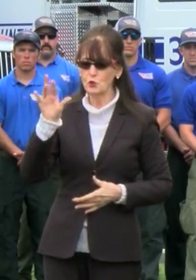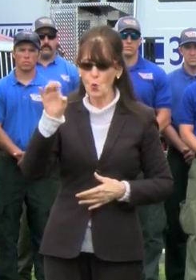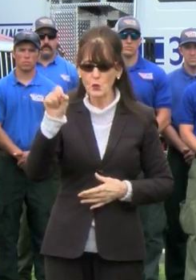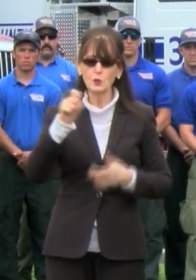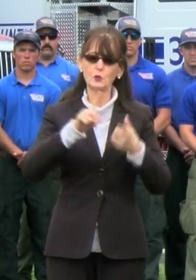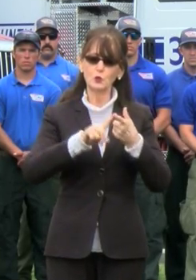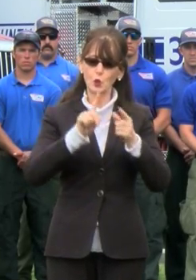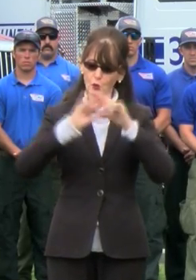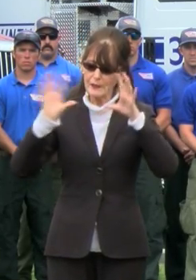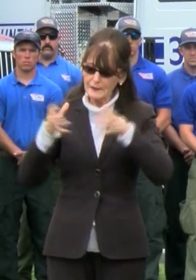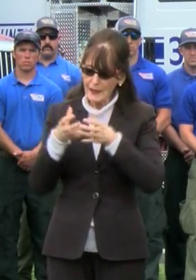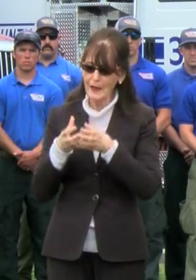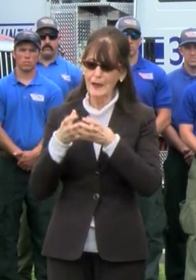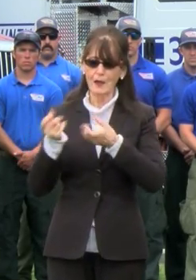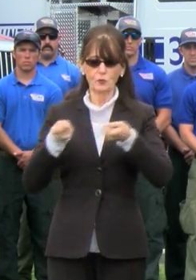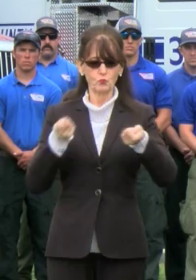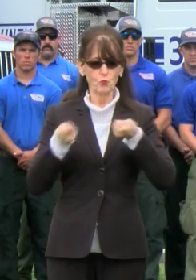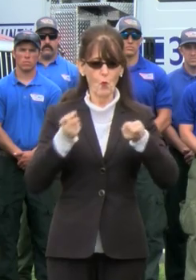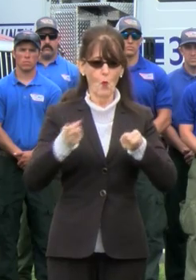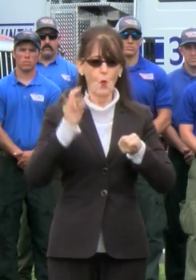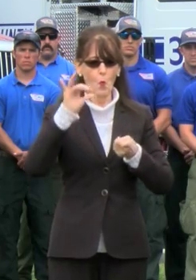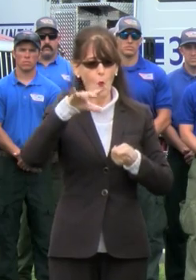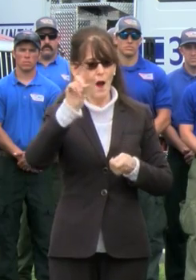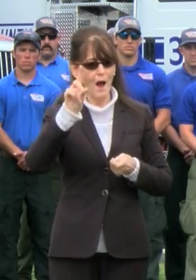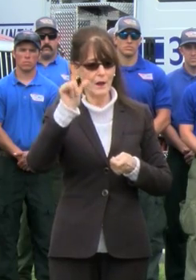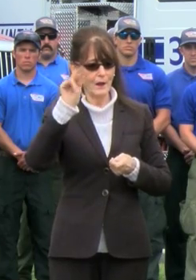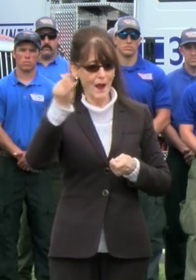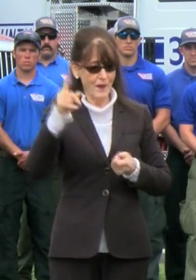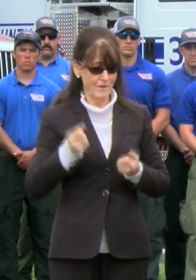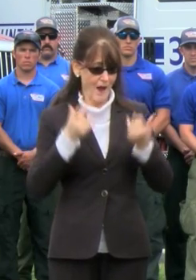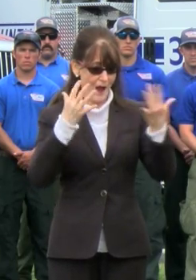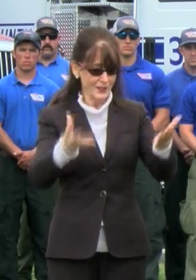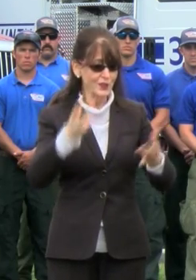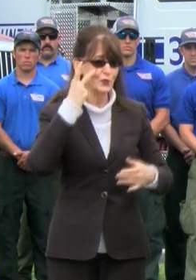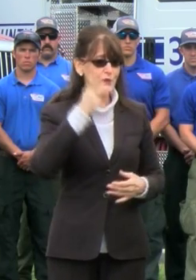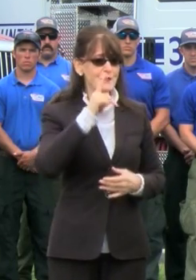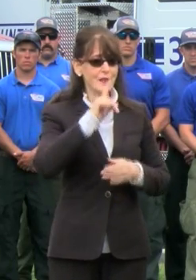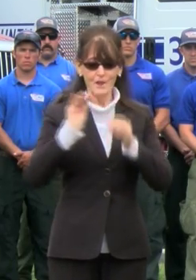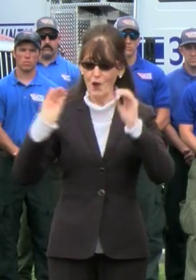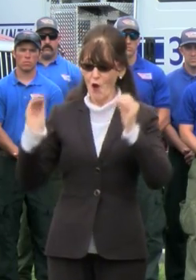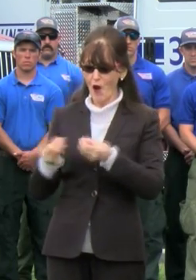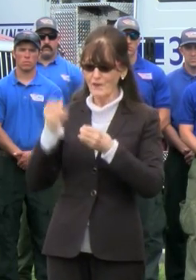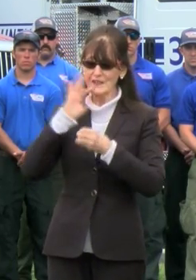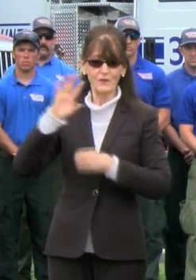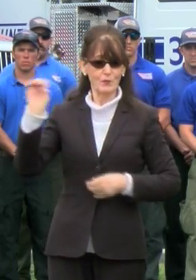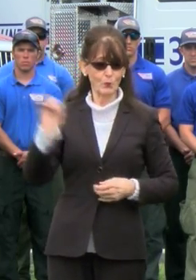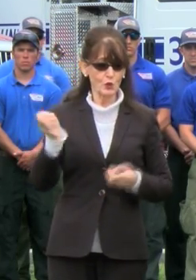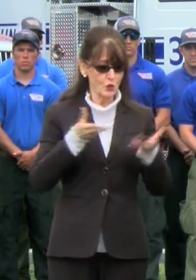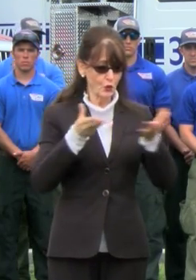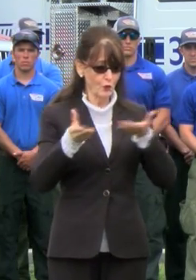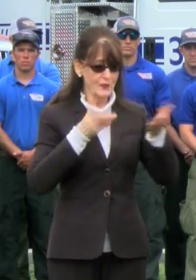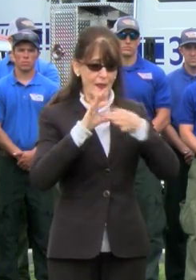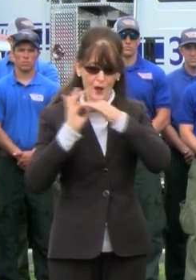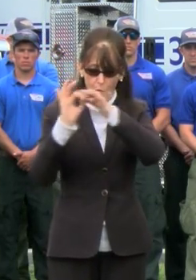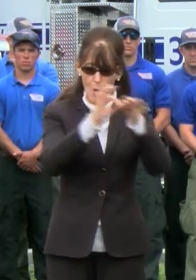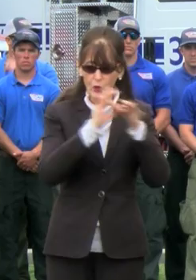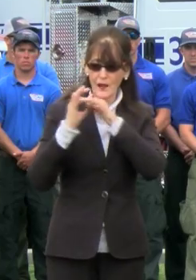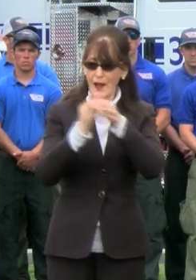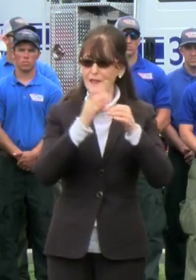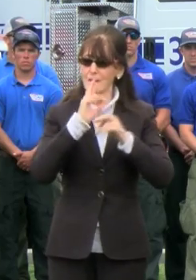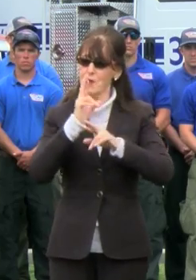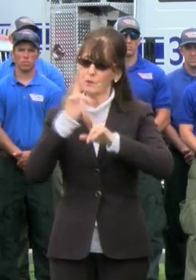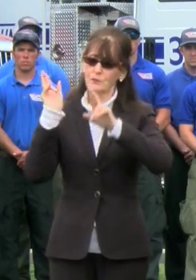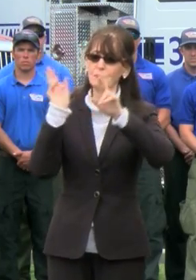contain and control wildland fires. You see the office of emergency services that coordinates mutual aid response throughout